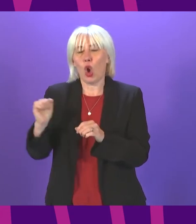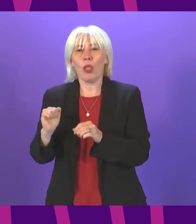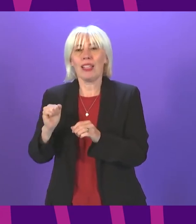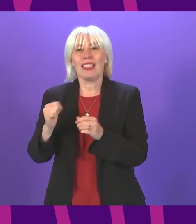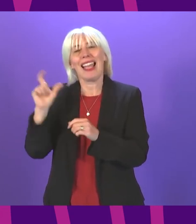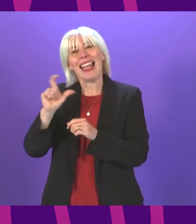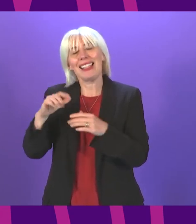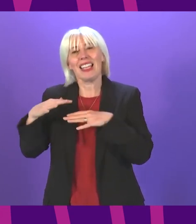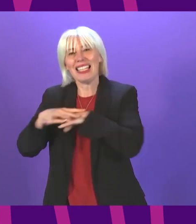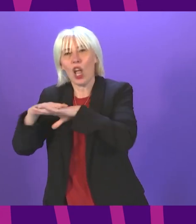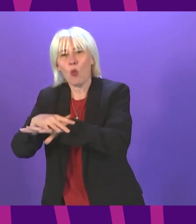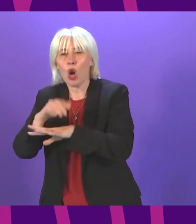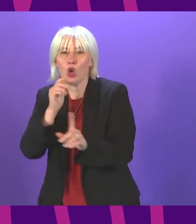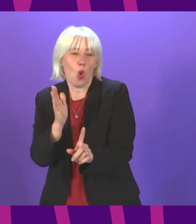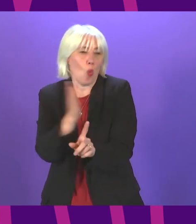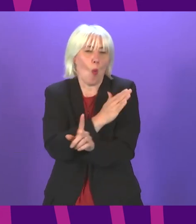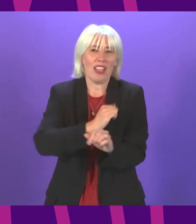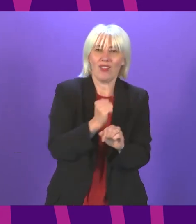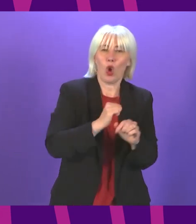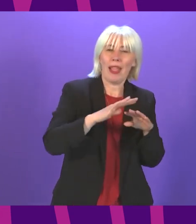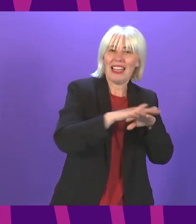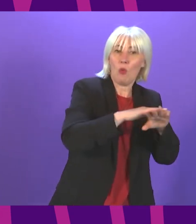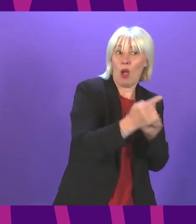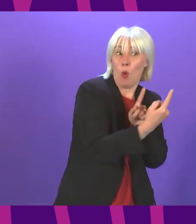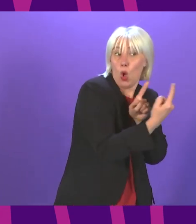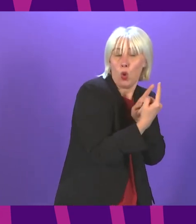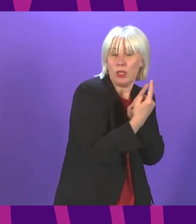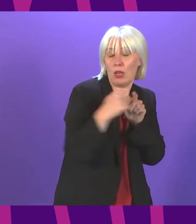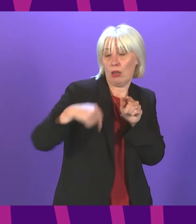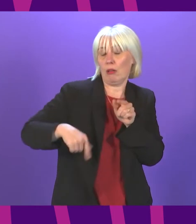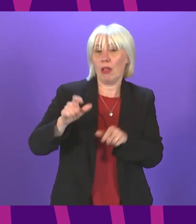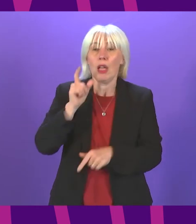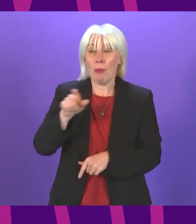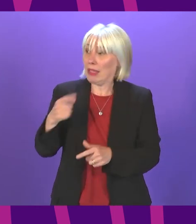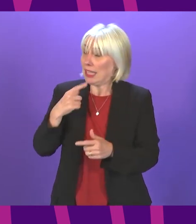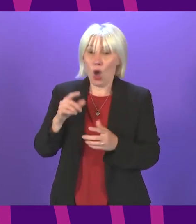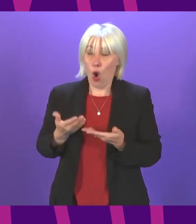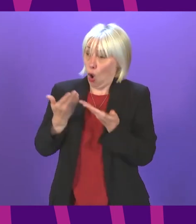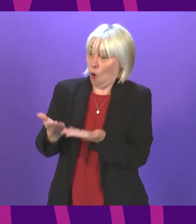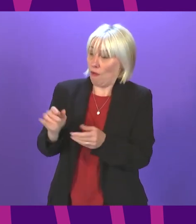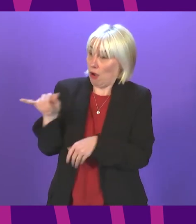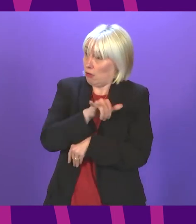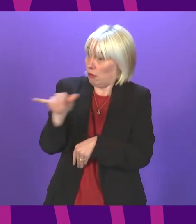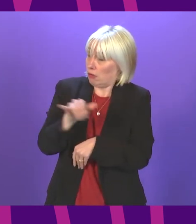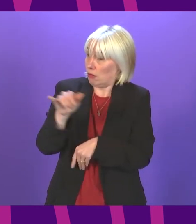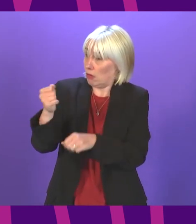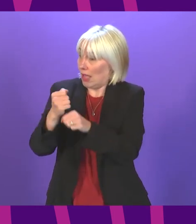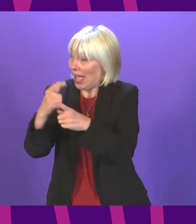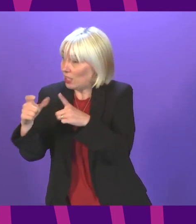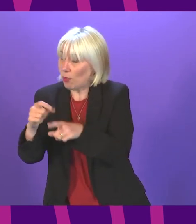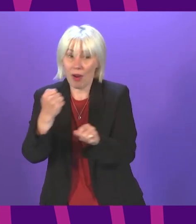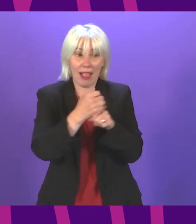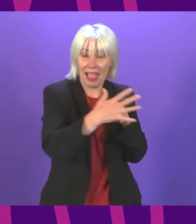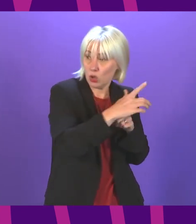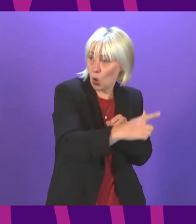Scotland Network which is actually closer NHS D&G say patients are offered a choice of place to attend but